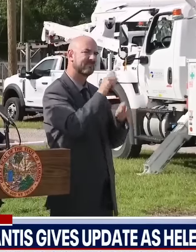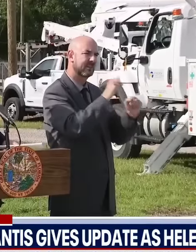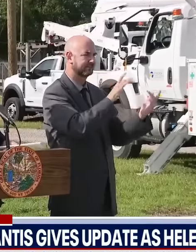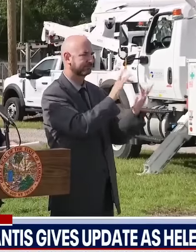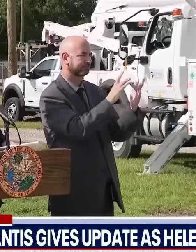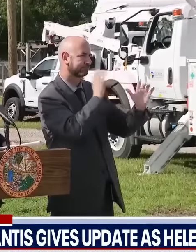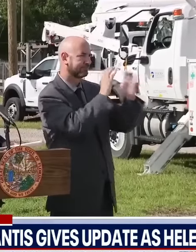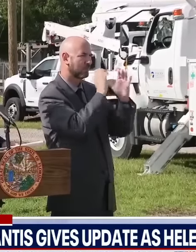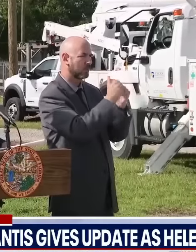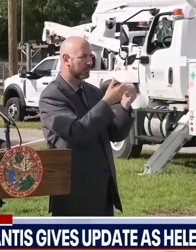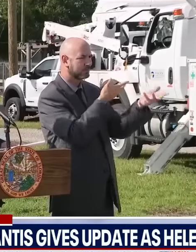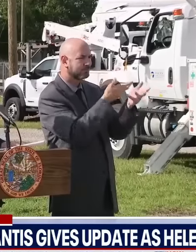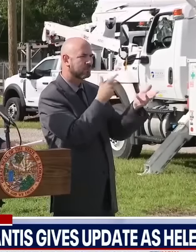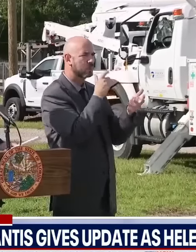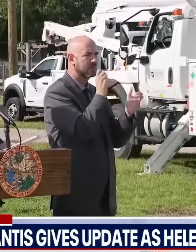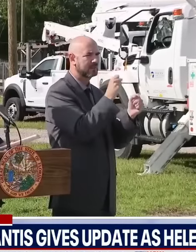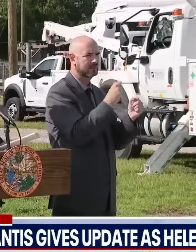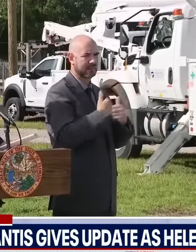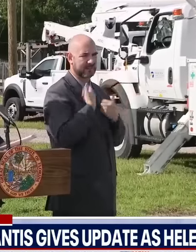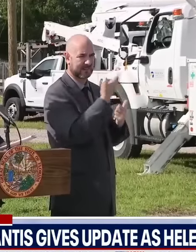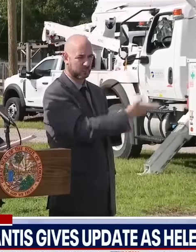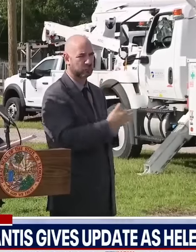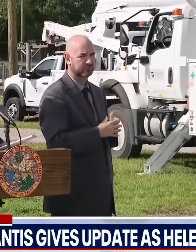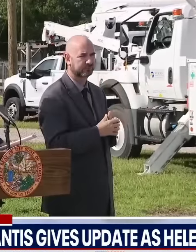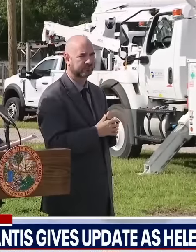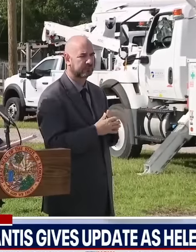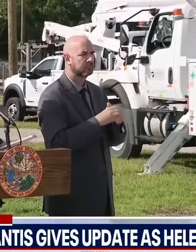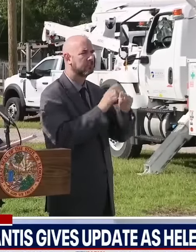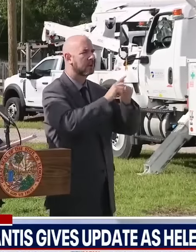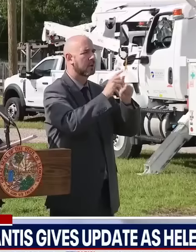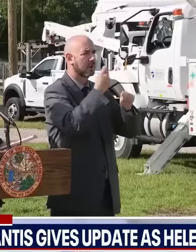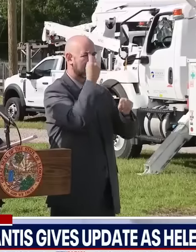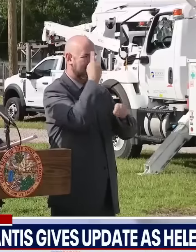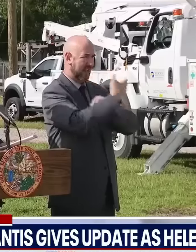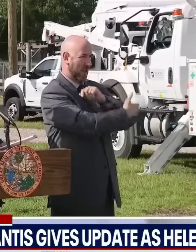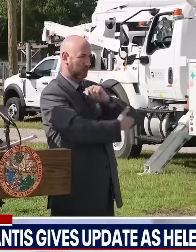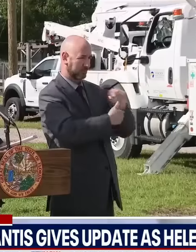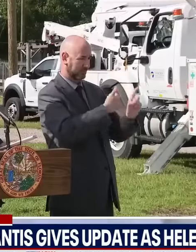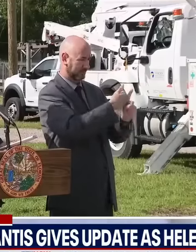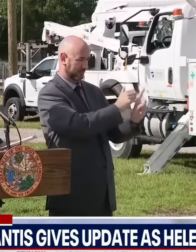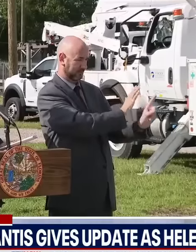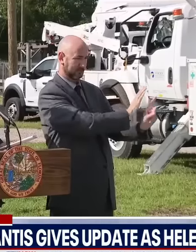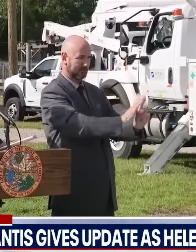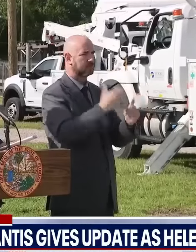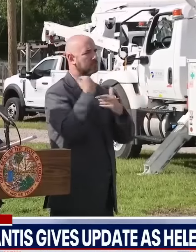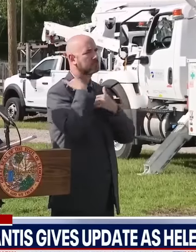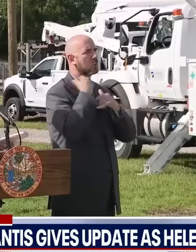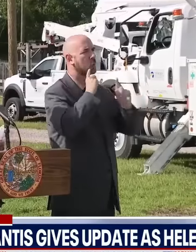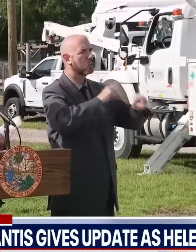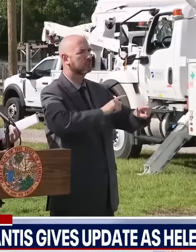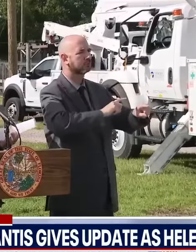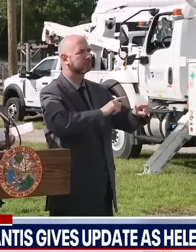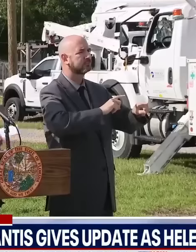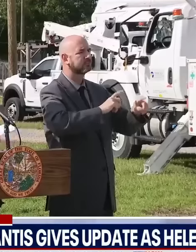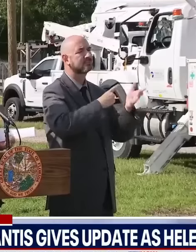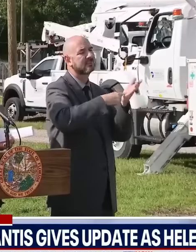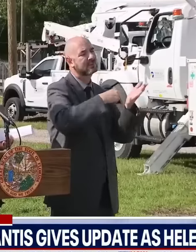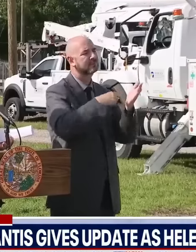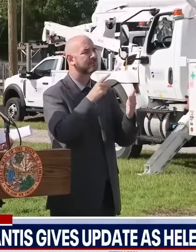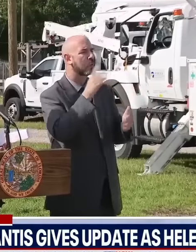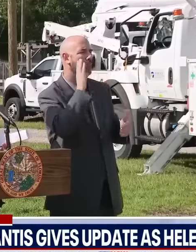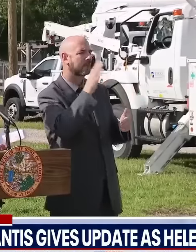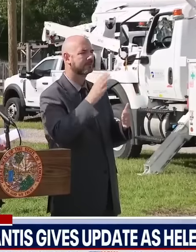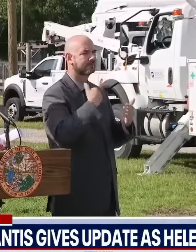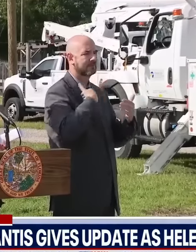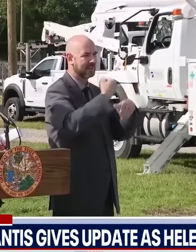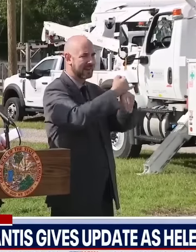responsible for carrying out any orders into effect. For example, sometimes they'll close access to barrier islands. Well, the state, we don't